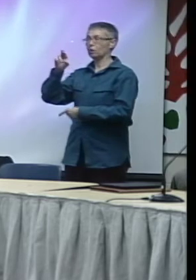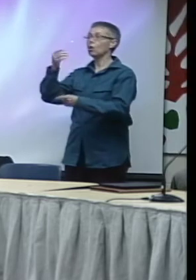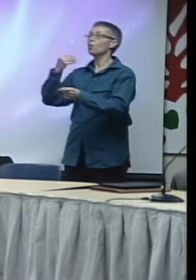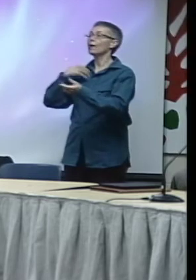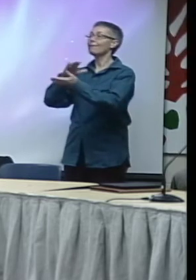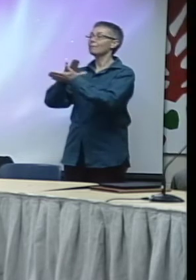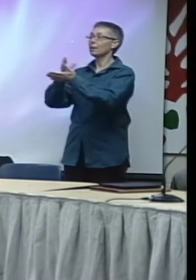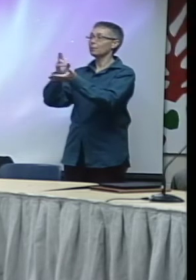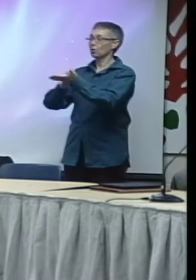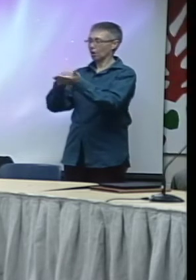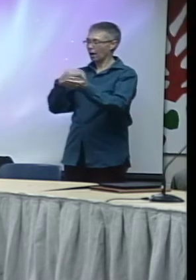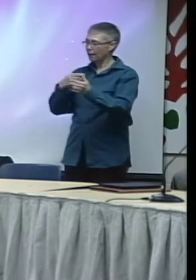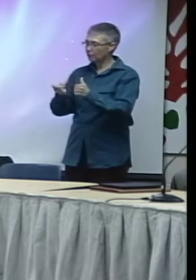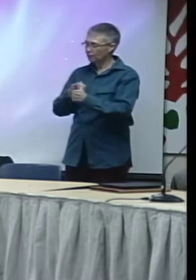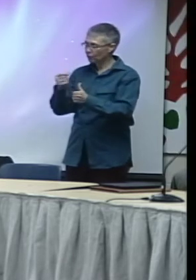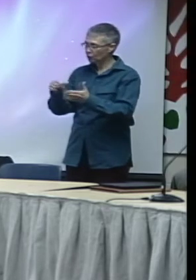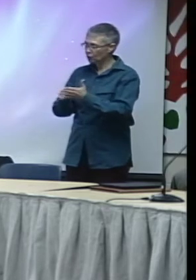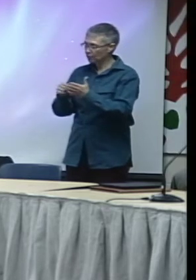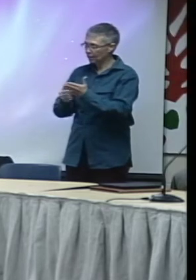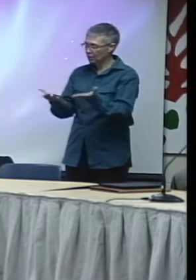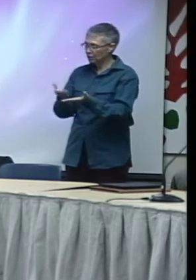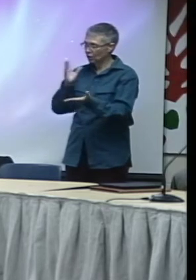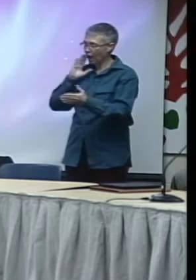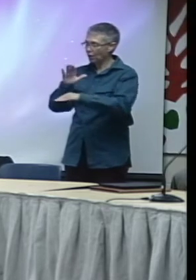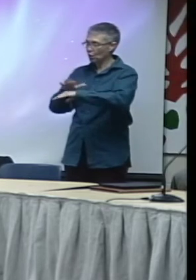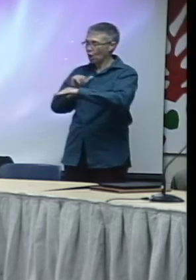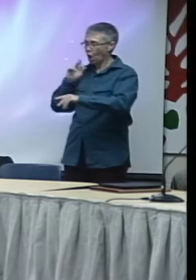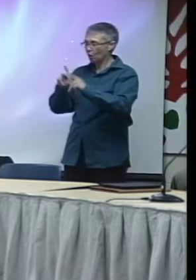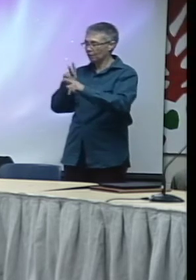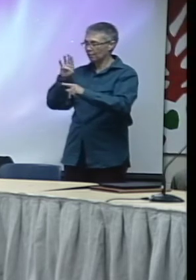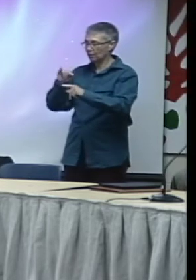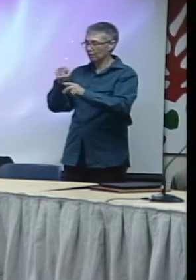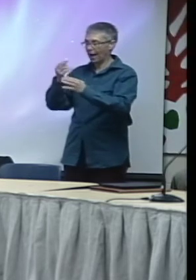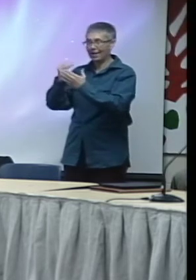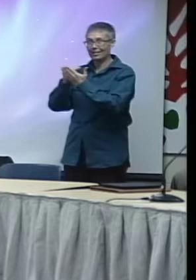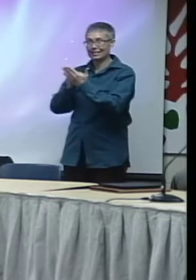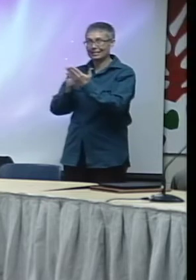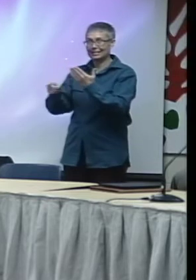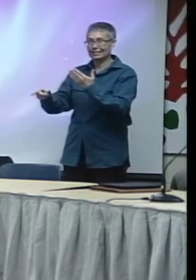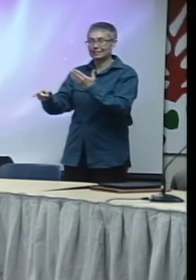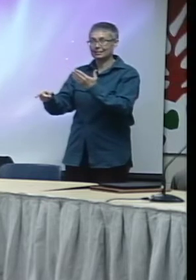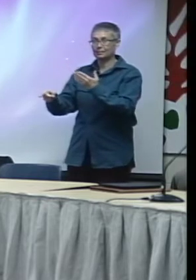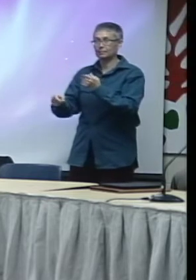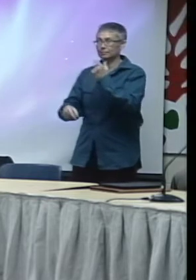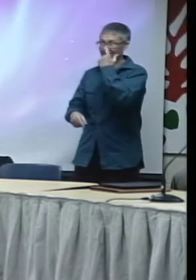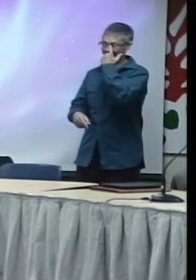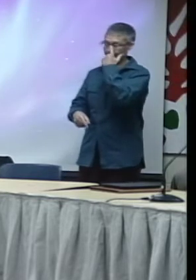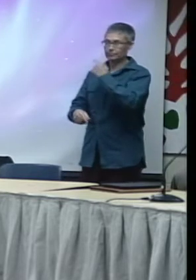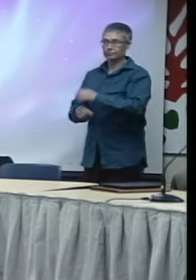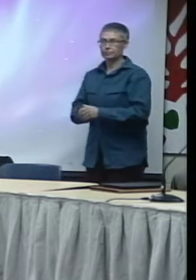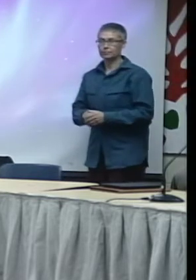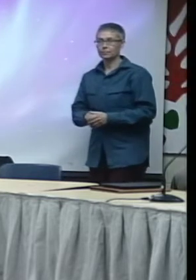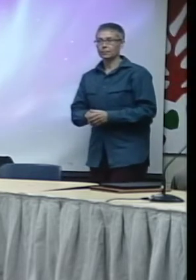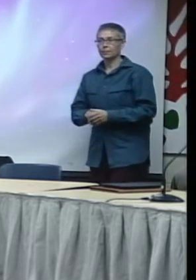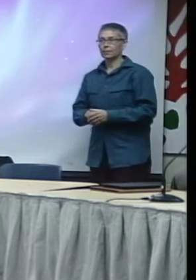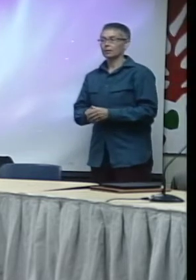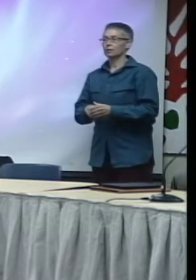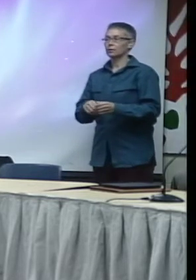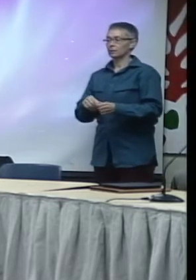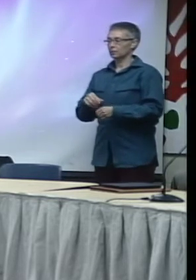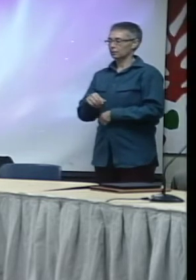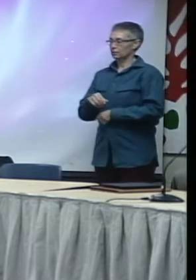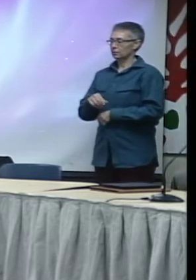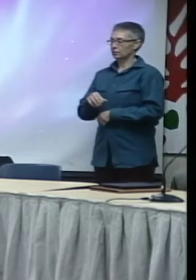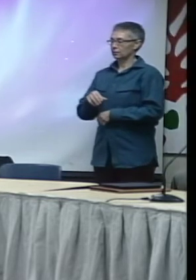I have the first page here. And I'm going to call people after the Mayor has spoken to come up. So you can get yourself lined up